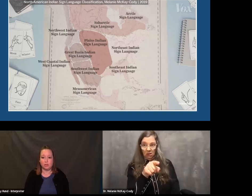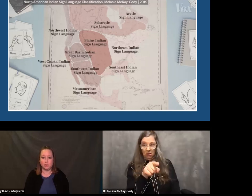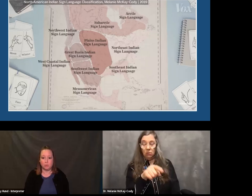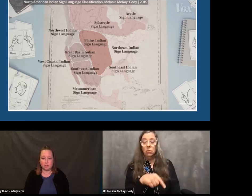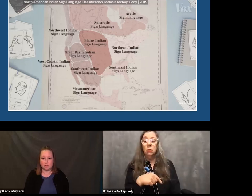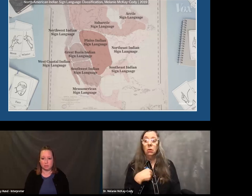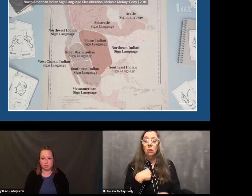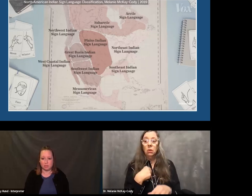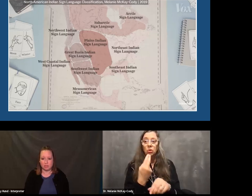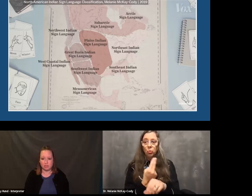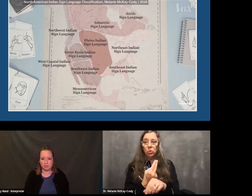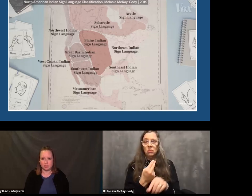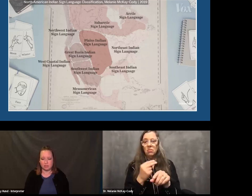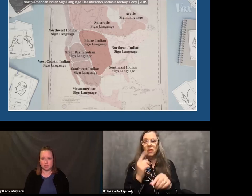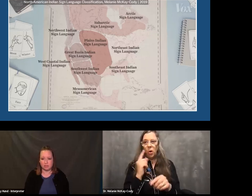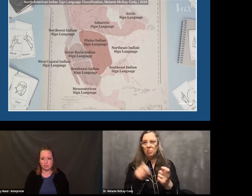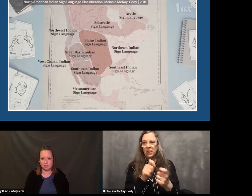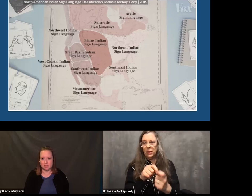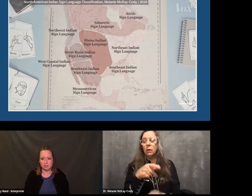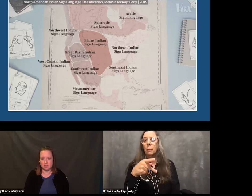For linguistic purposes.